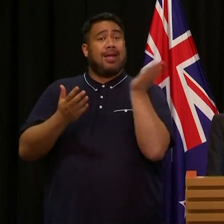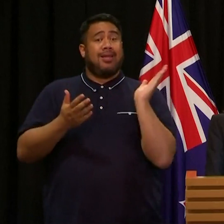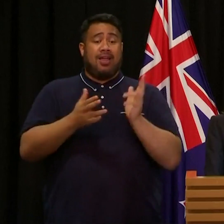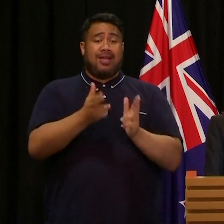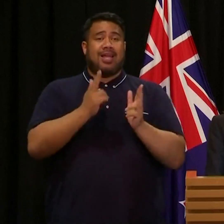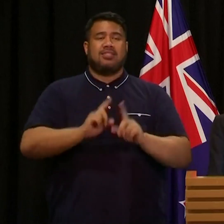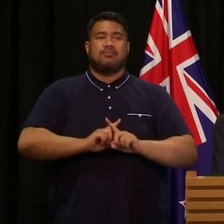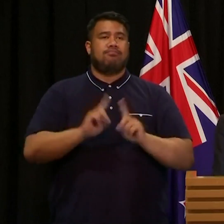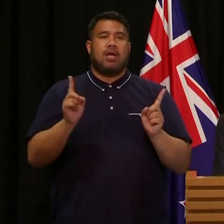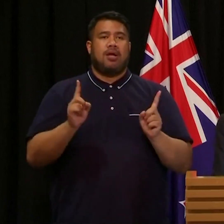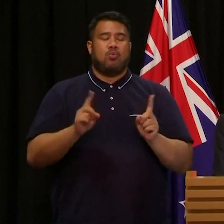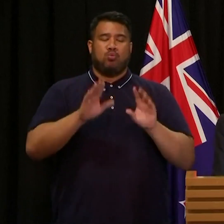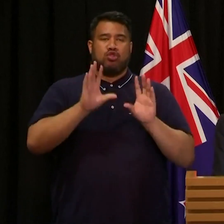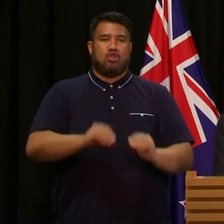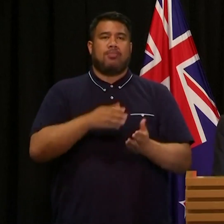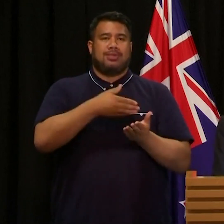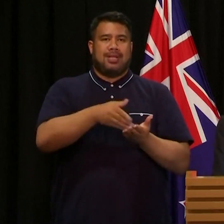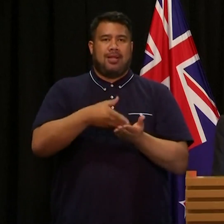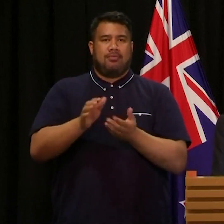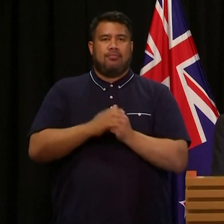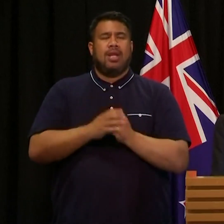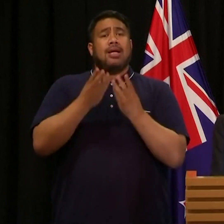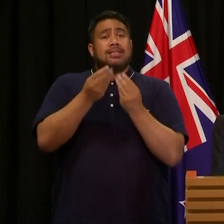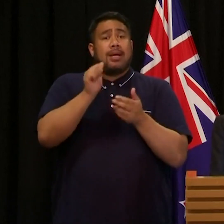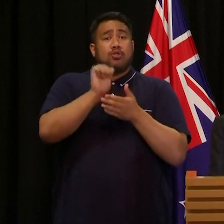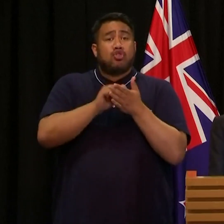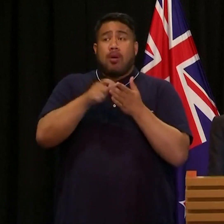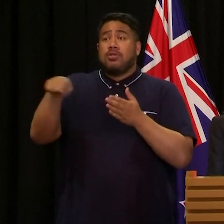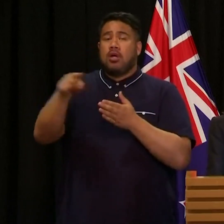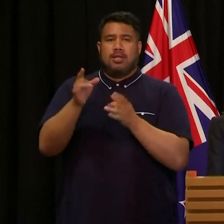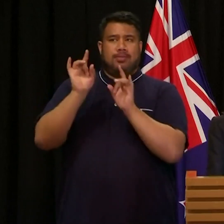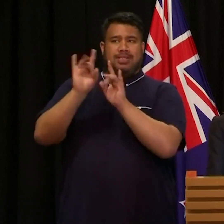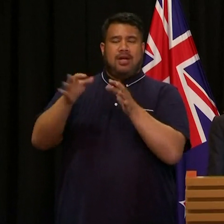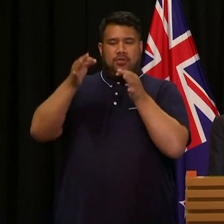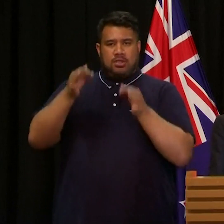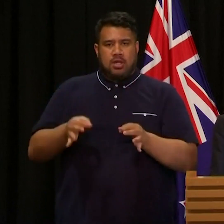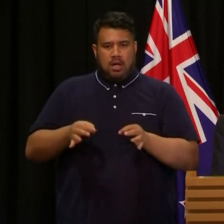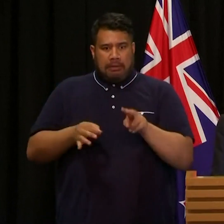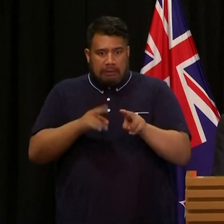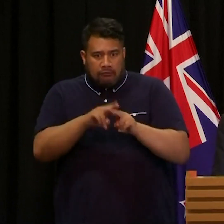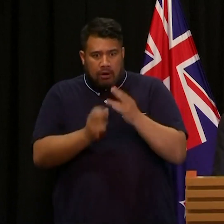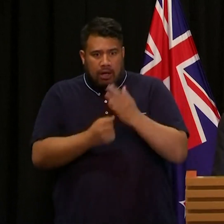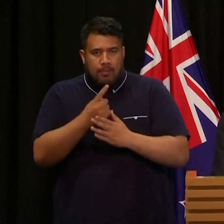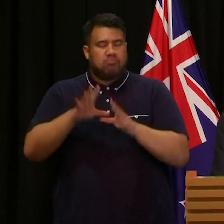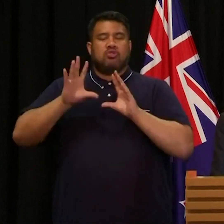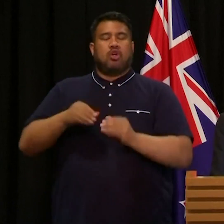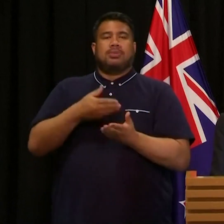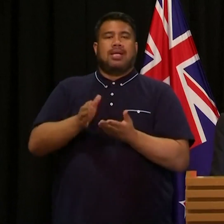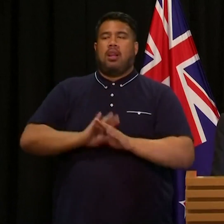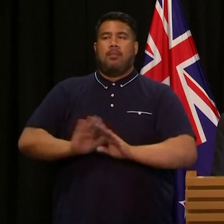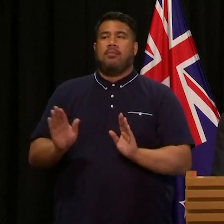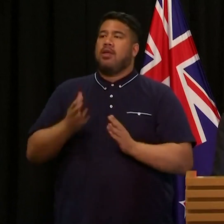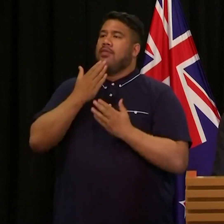I acknowledge and thanks those retailers who have voluntarily ceased to sell military-style semi-automatic and assault rifles.